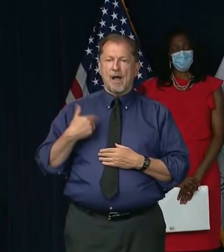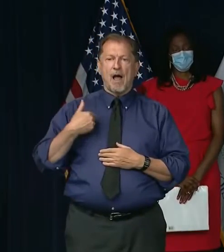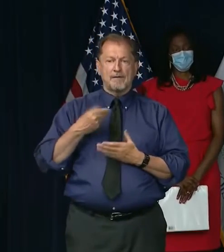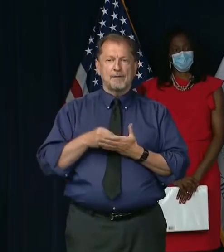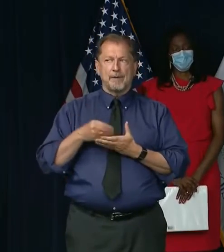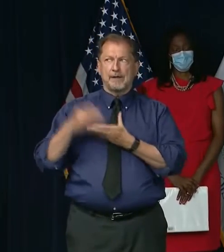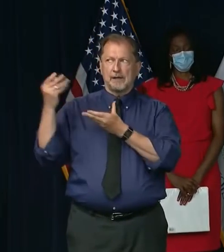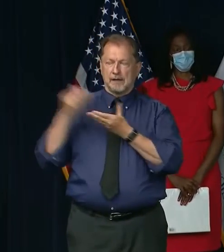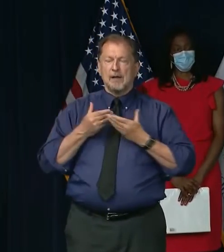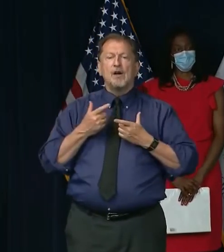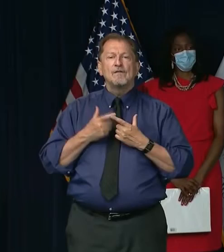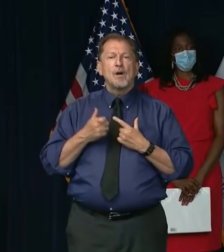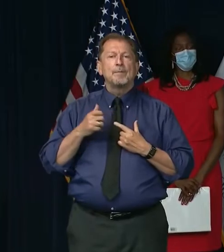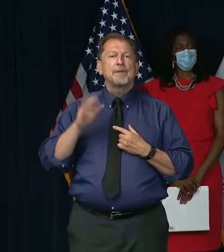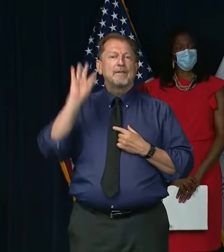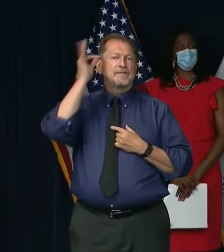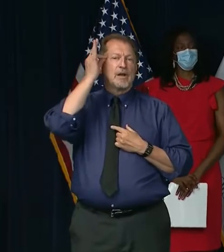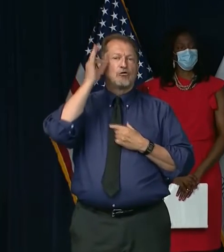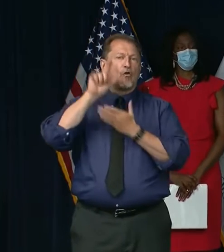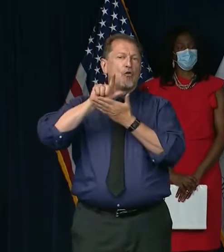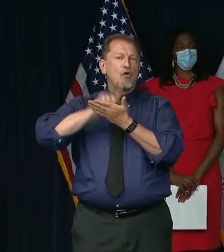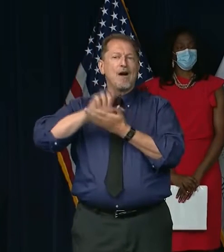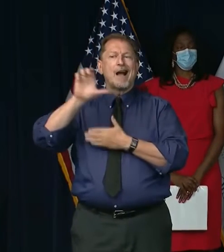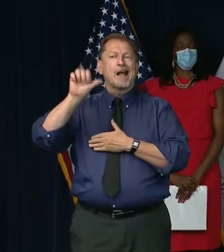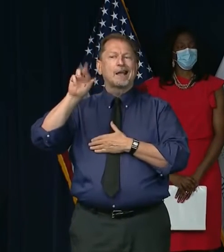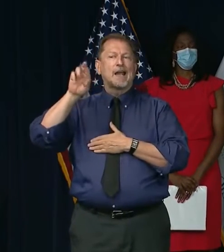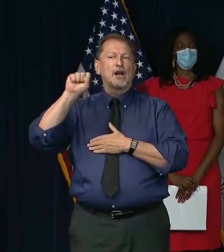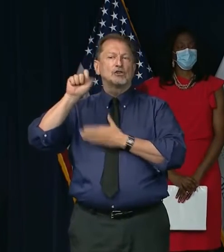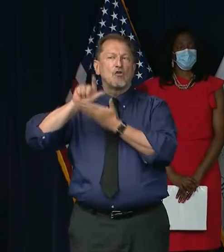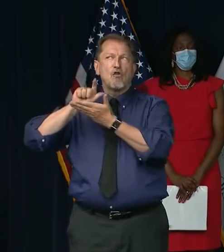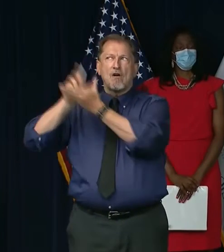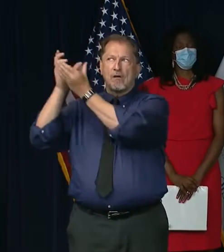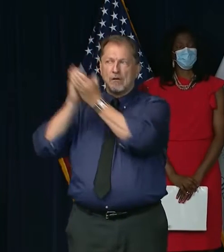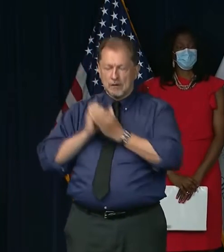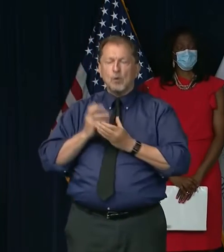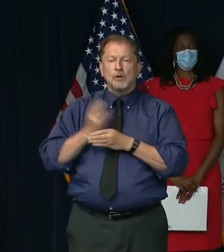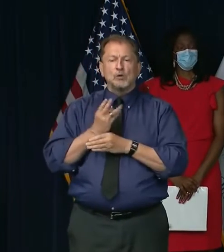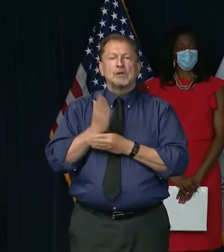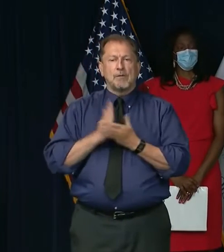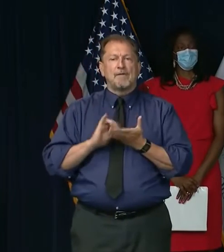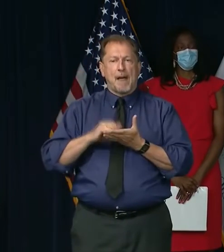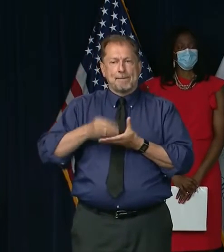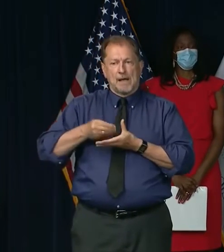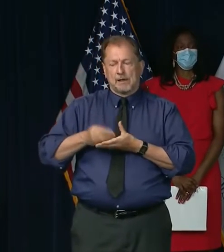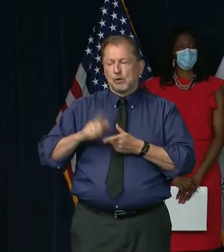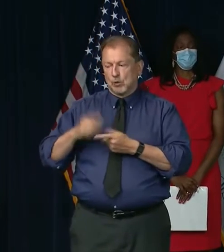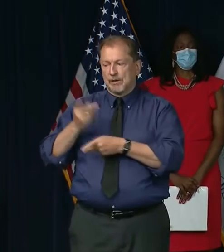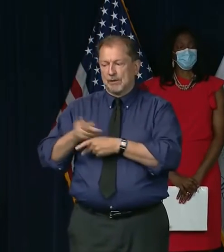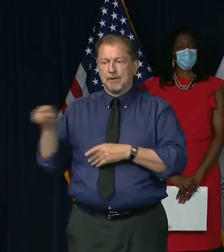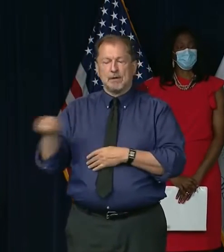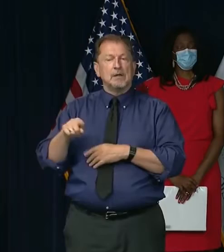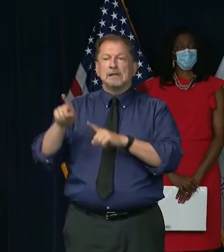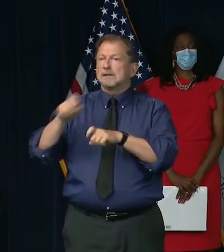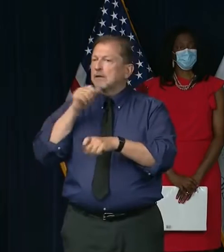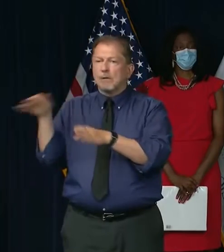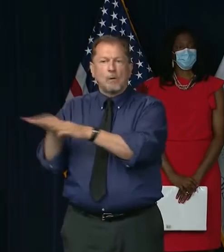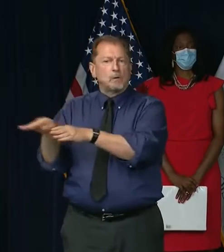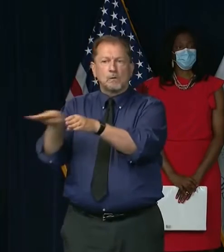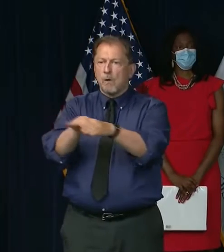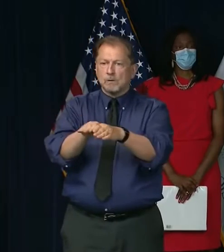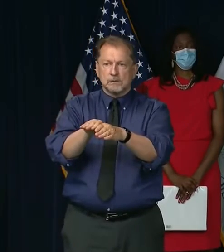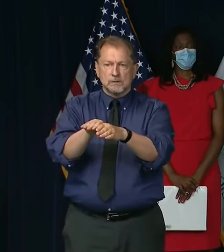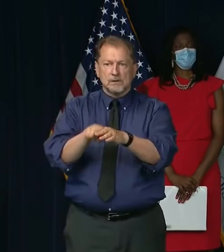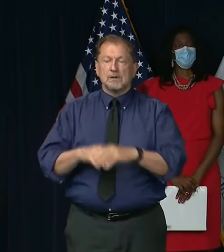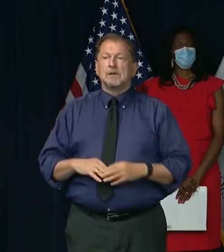Federal CARES Act. And so we'll be using some of those dollars to maintain those sites. We obviously can't use